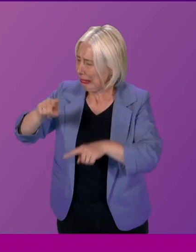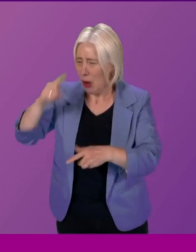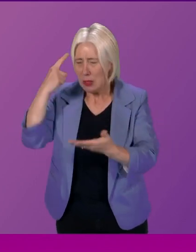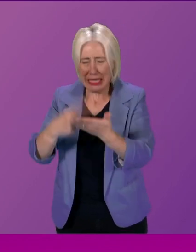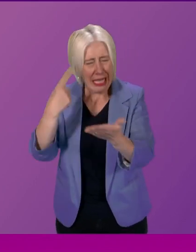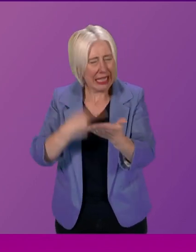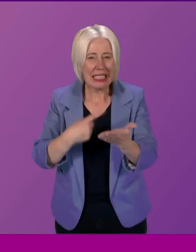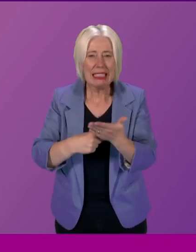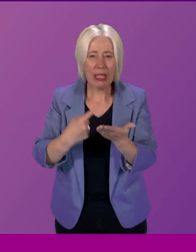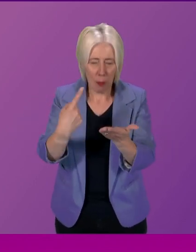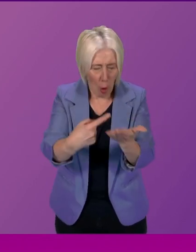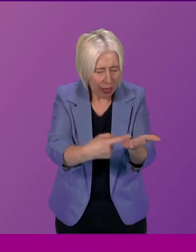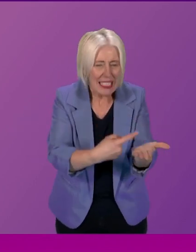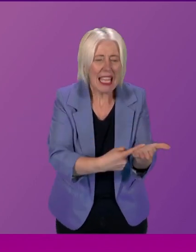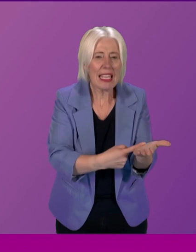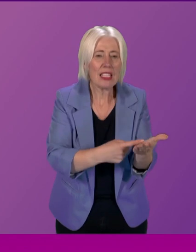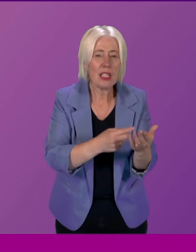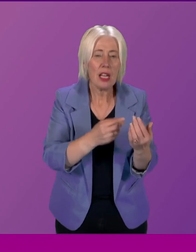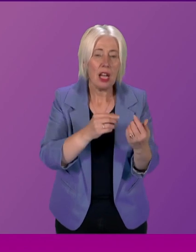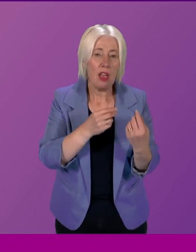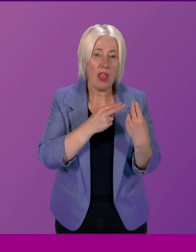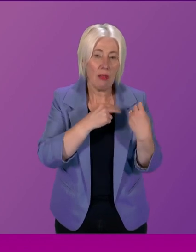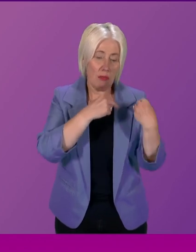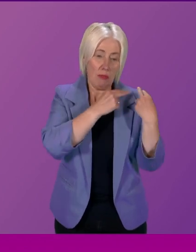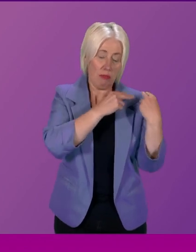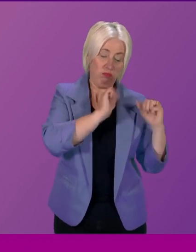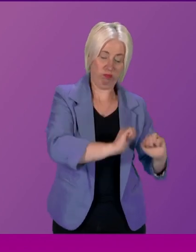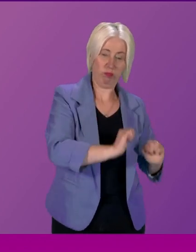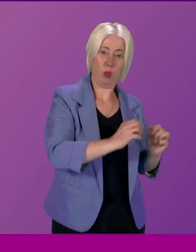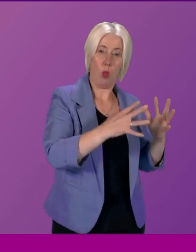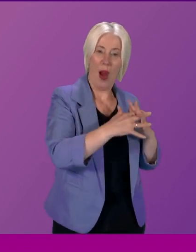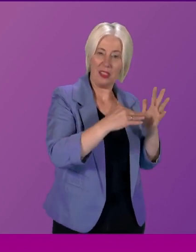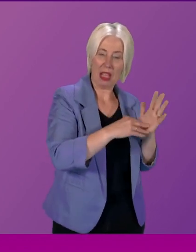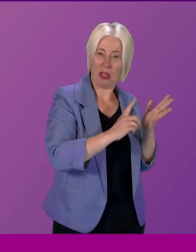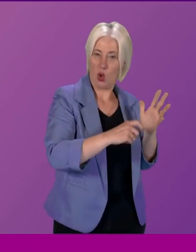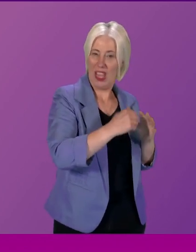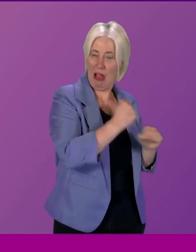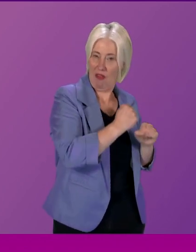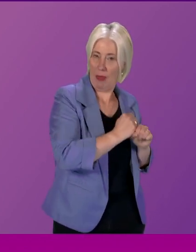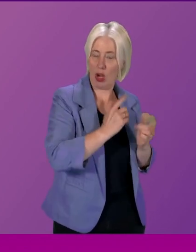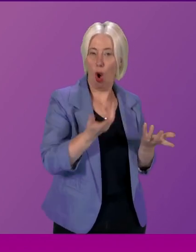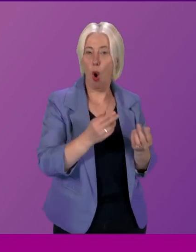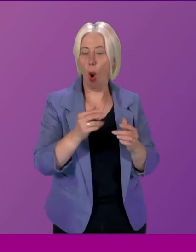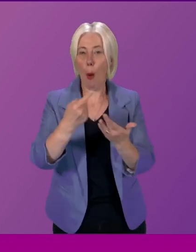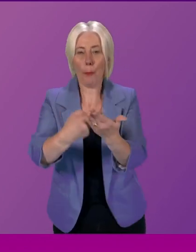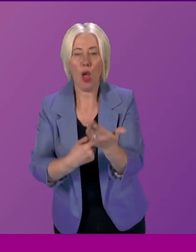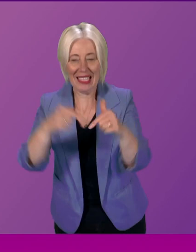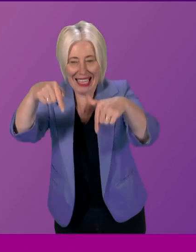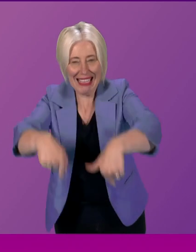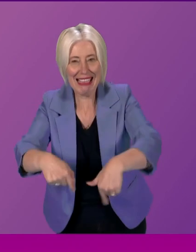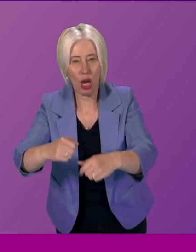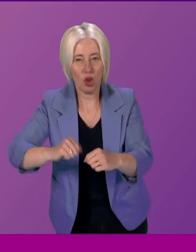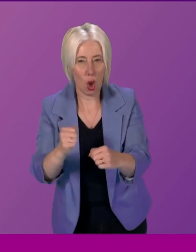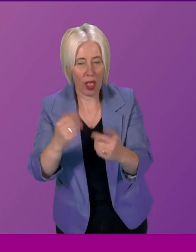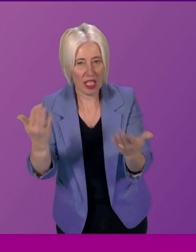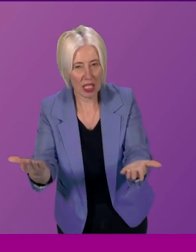are made about policies, where you've got reserved and devolved powers and so on. How much deeper did you look at the type